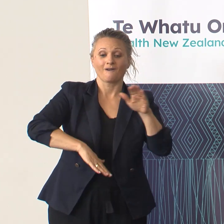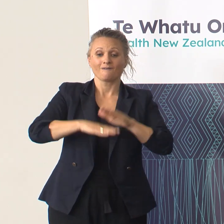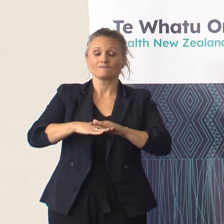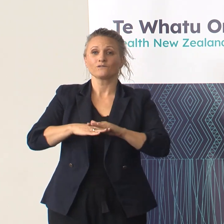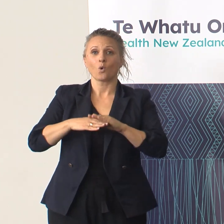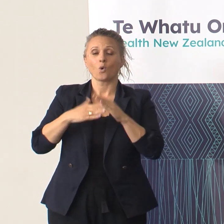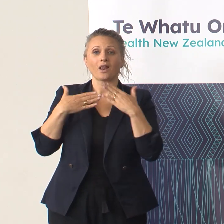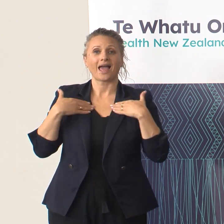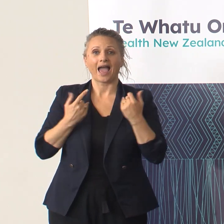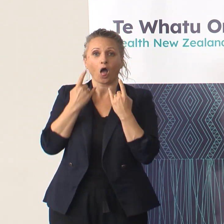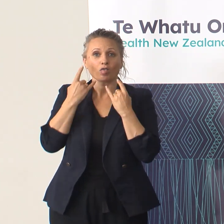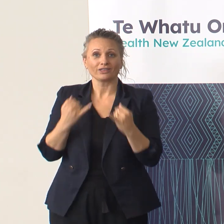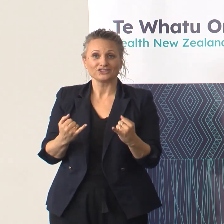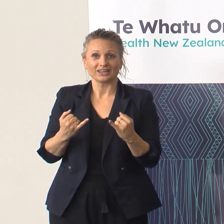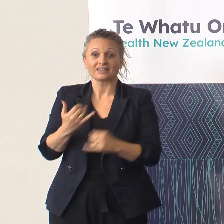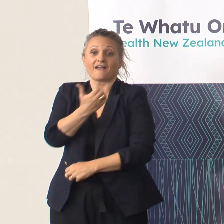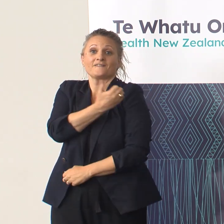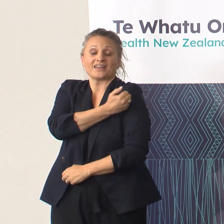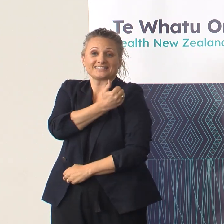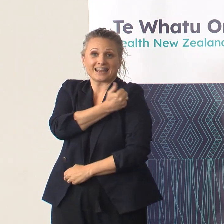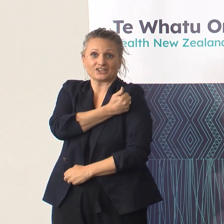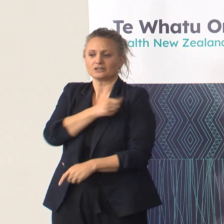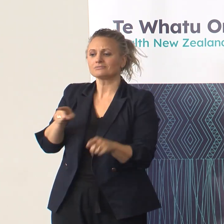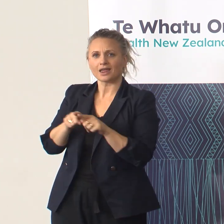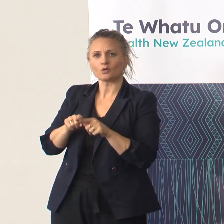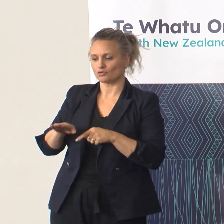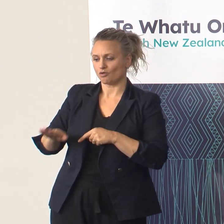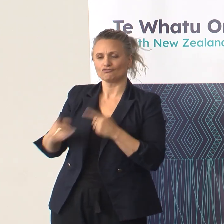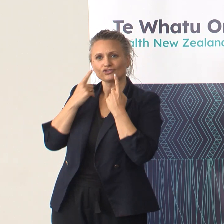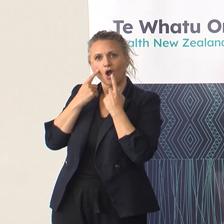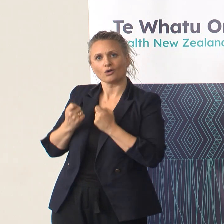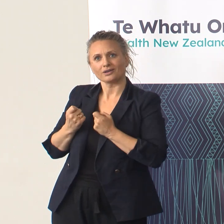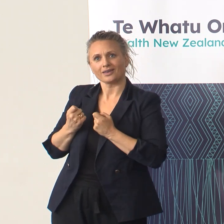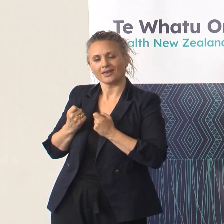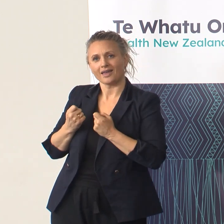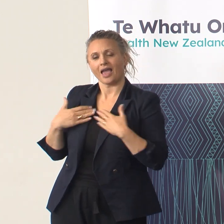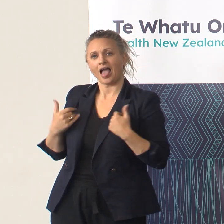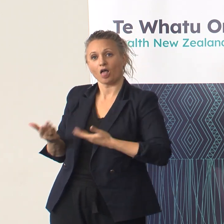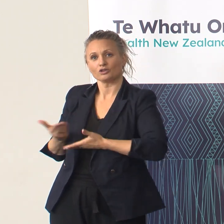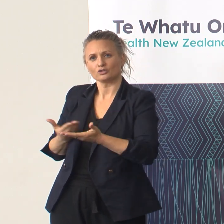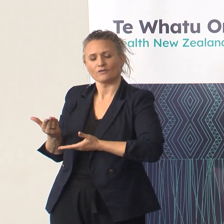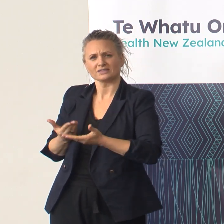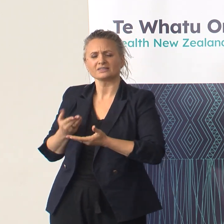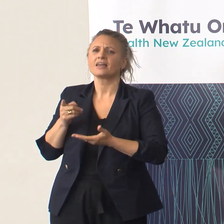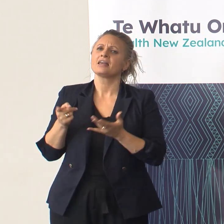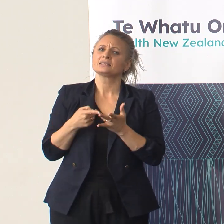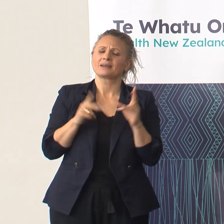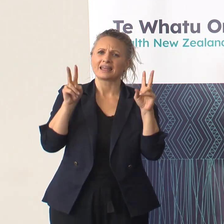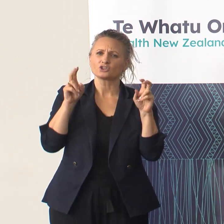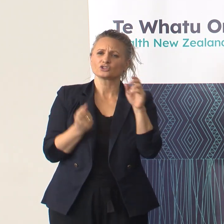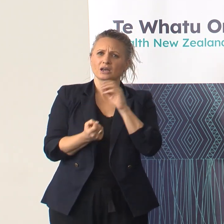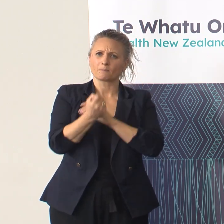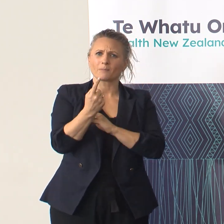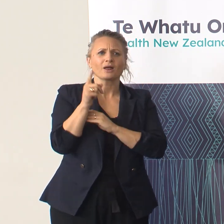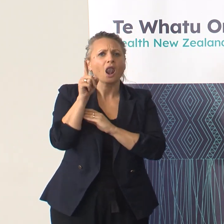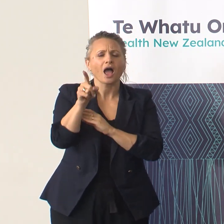of course childhood immunisations. I just want to point out that initiatives that have popped up during COVID, such as the social